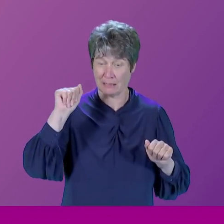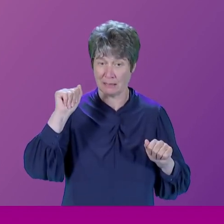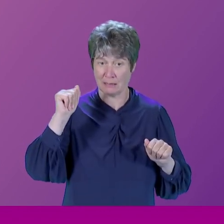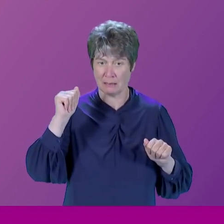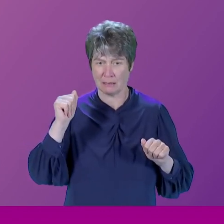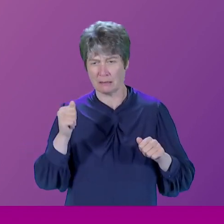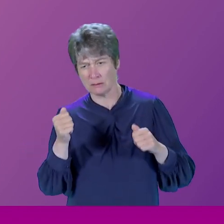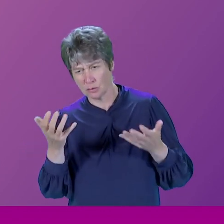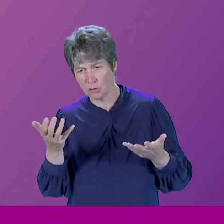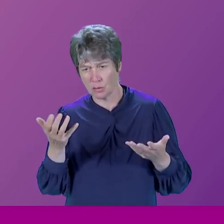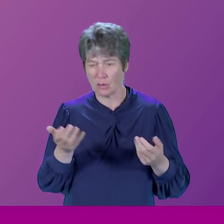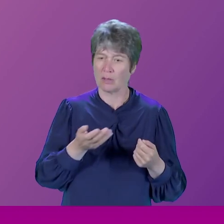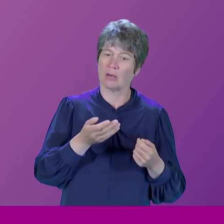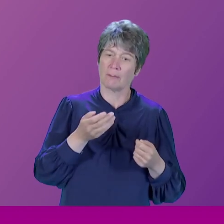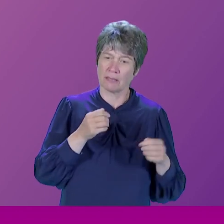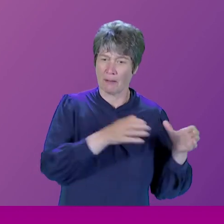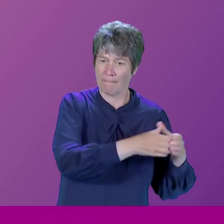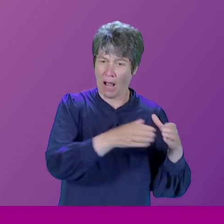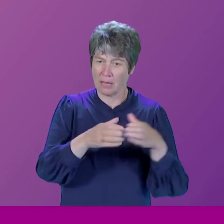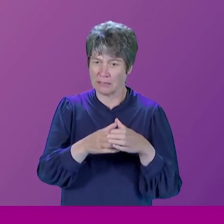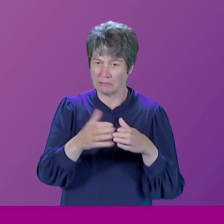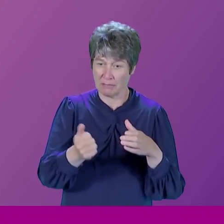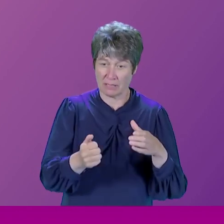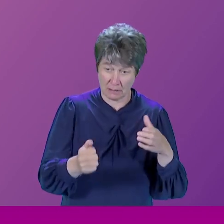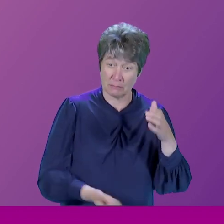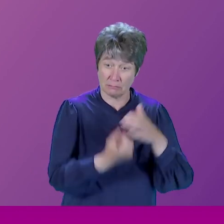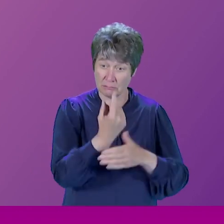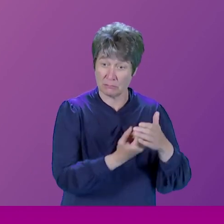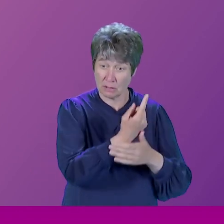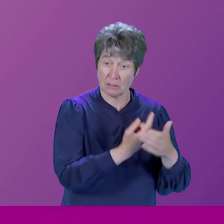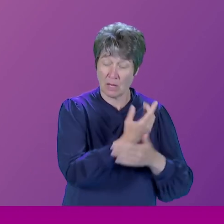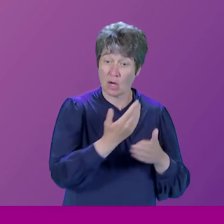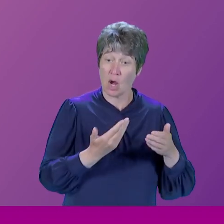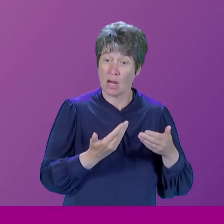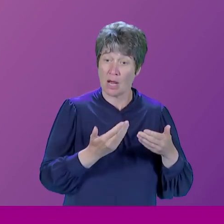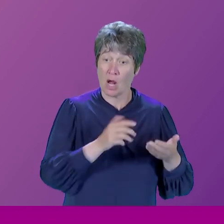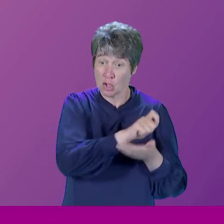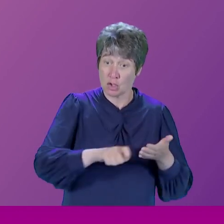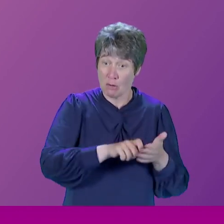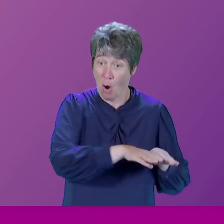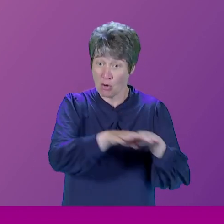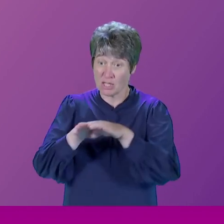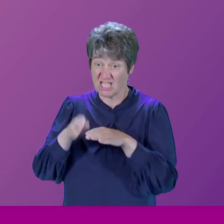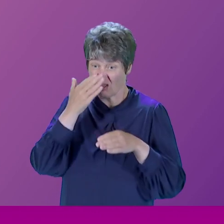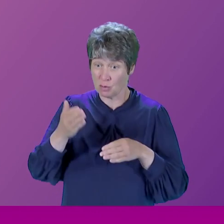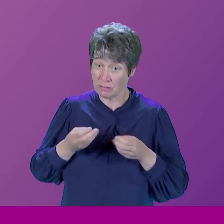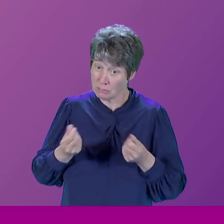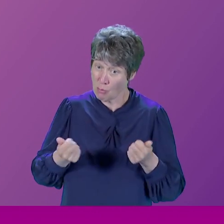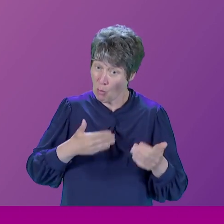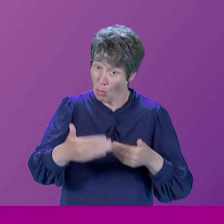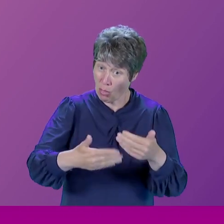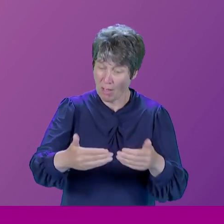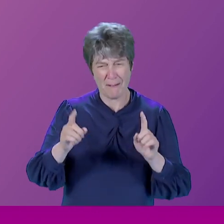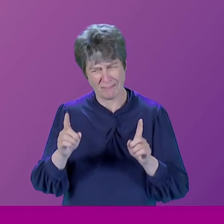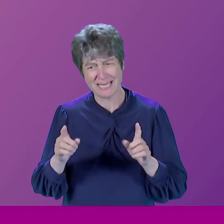parties and some of which were run by left of centre parties. So the democracy was functioning reasonably well, but there was a great deal of disorder and strikes and